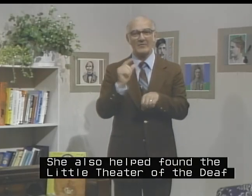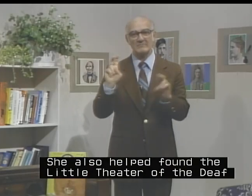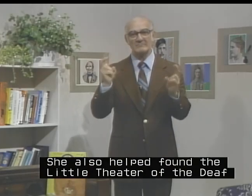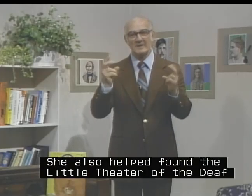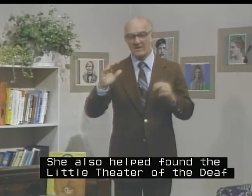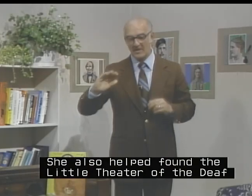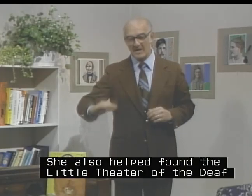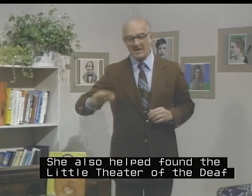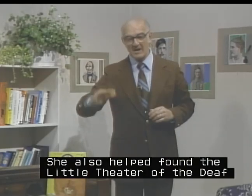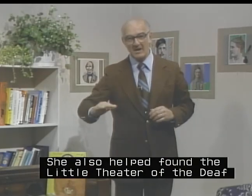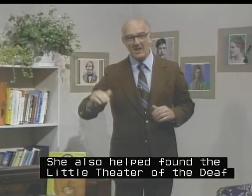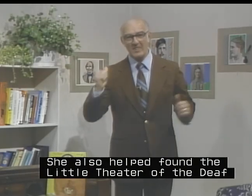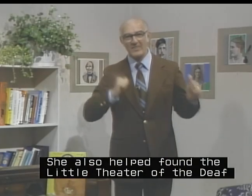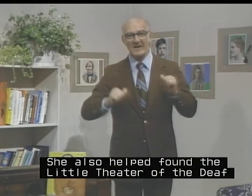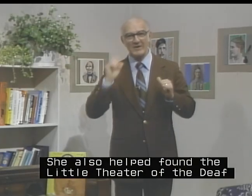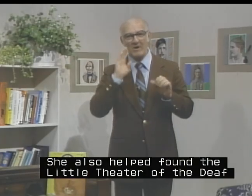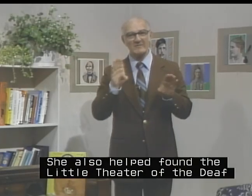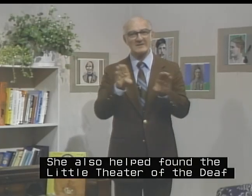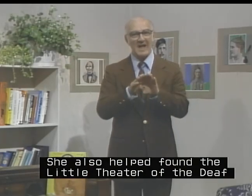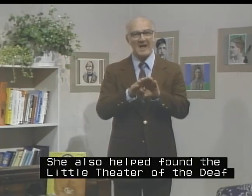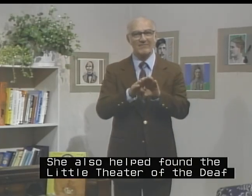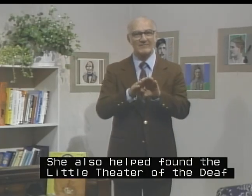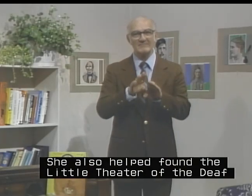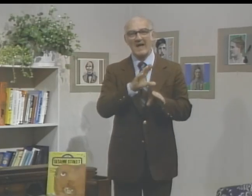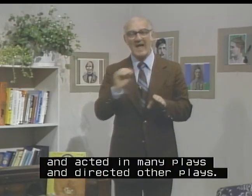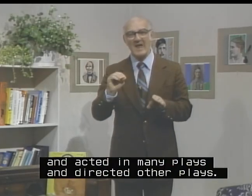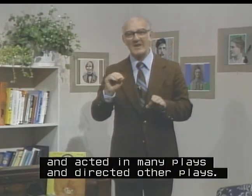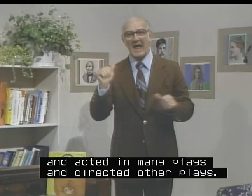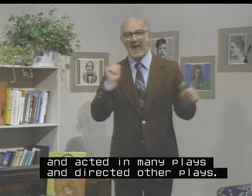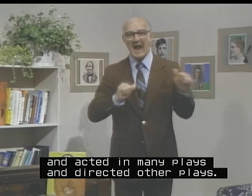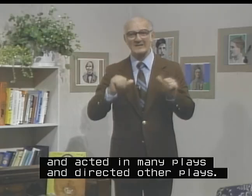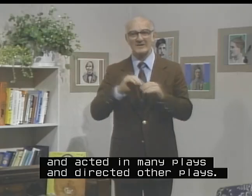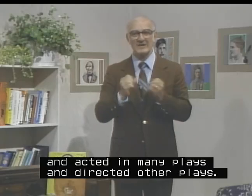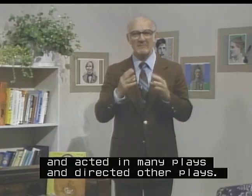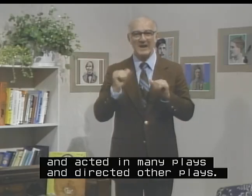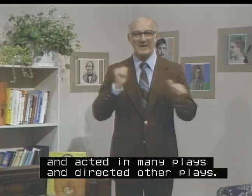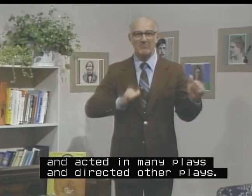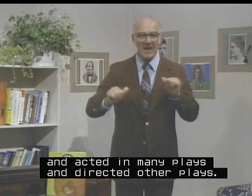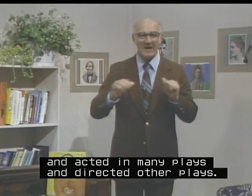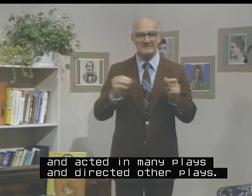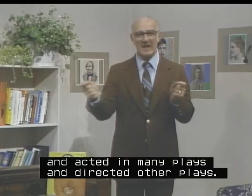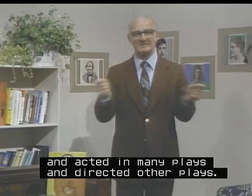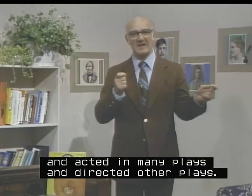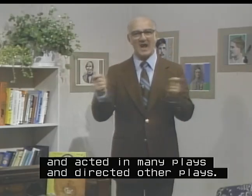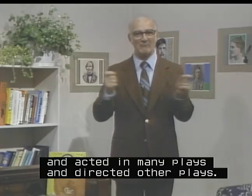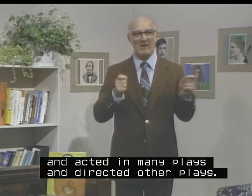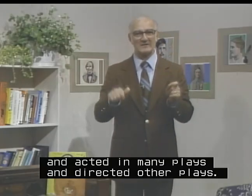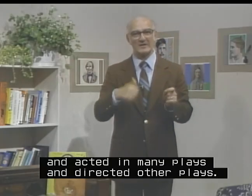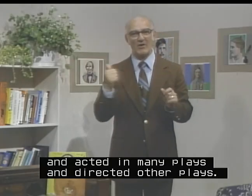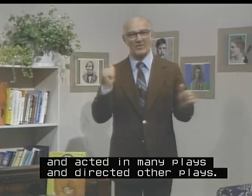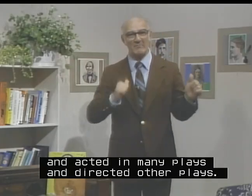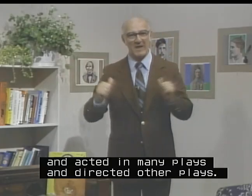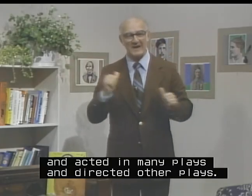the Little Theatre of the Deaf and acted in many plays and directed other plays.